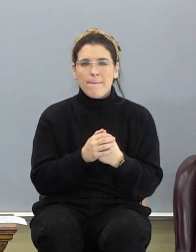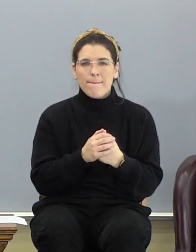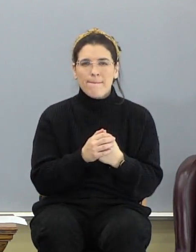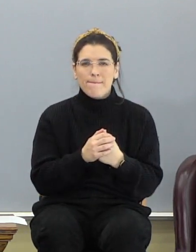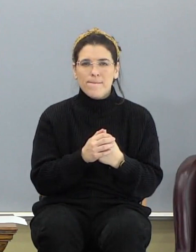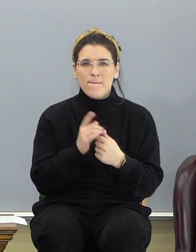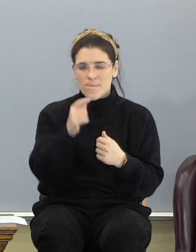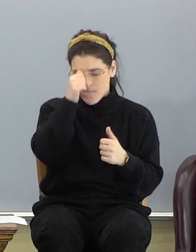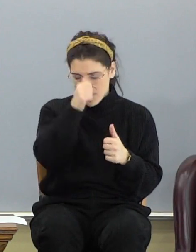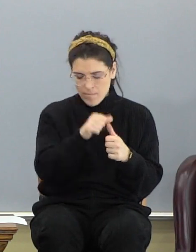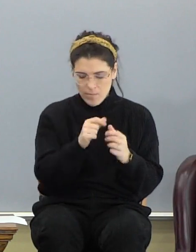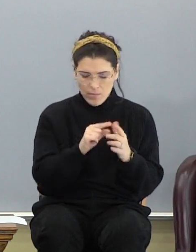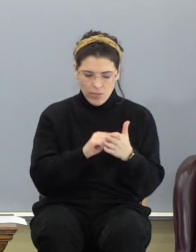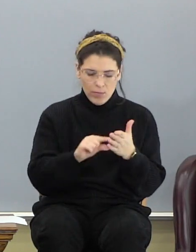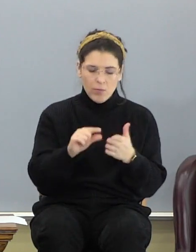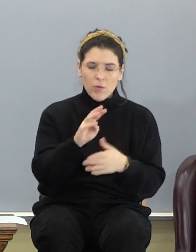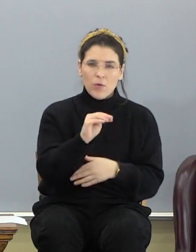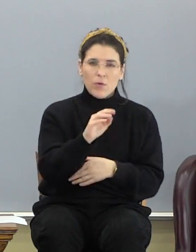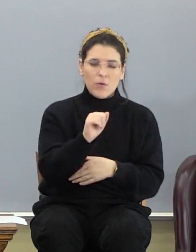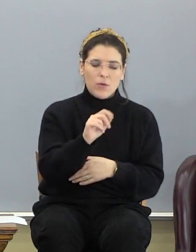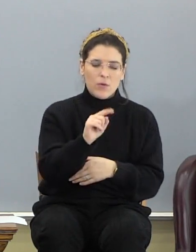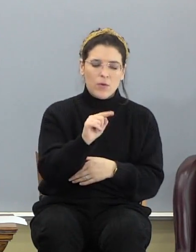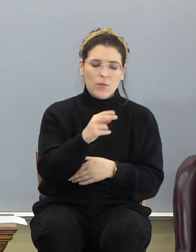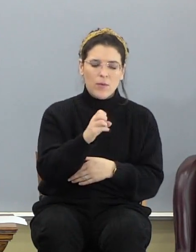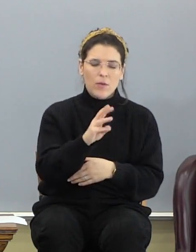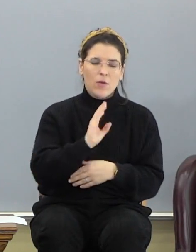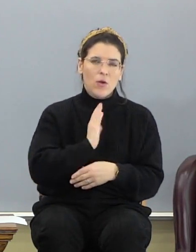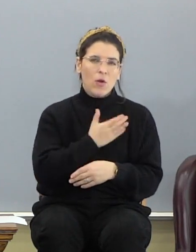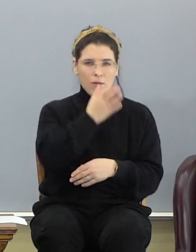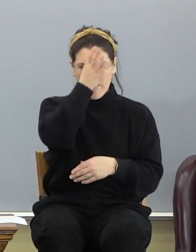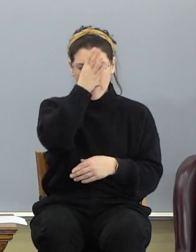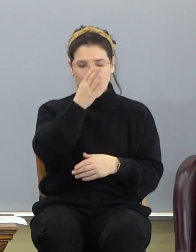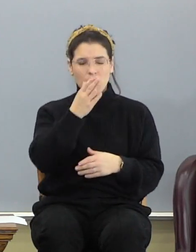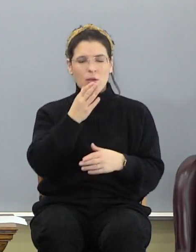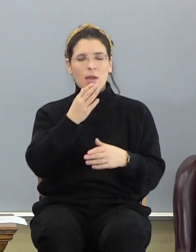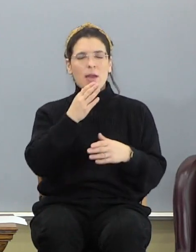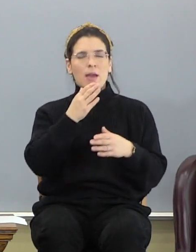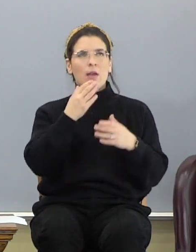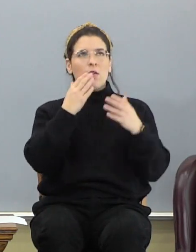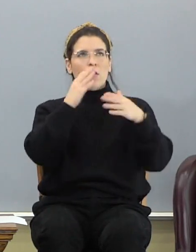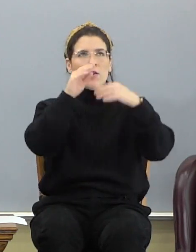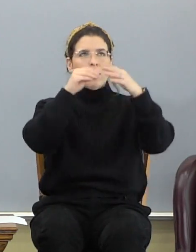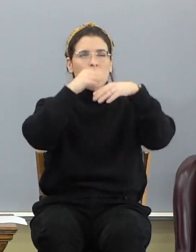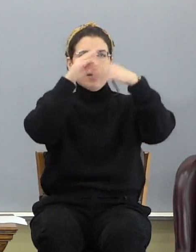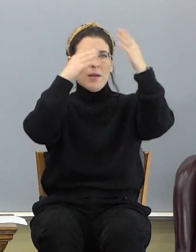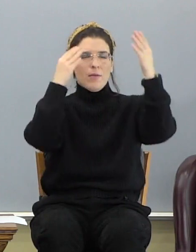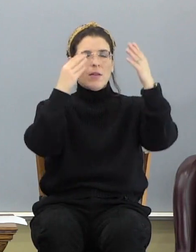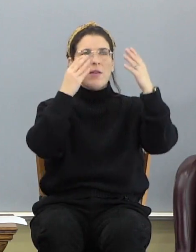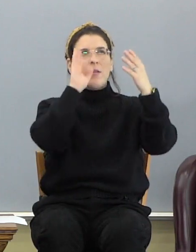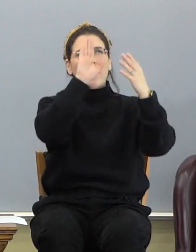You remember the verse in Matthew, our Father which art in heaven, however be that I will be done on earth as it is in heaven?